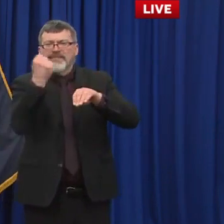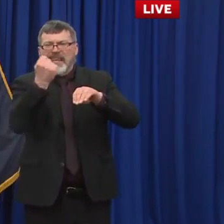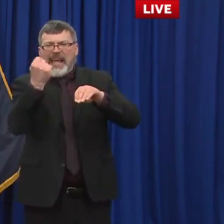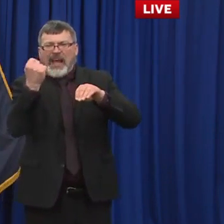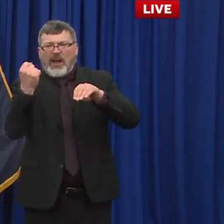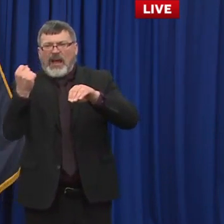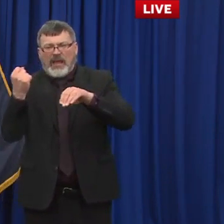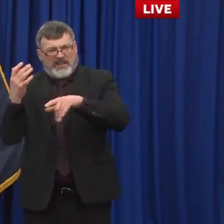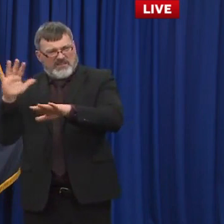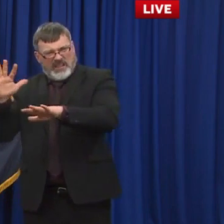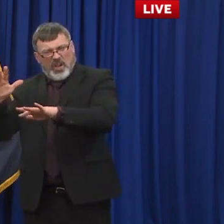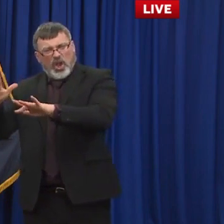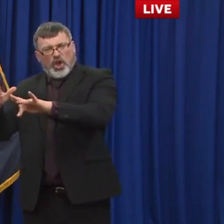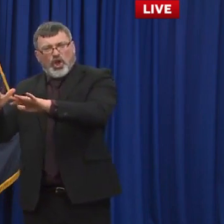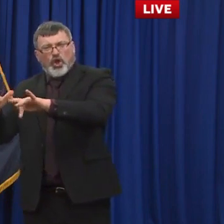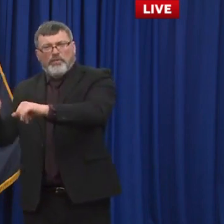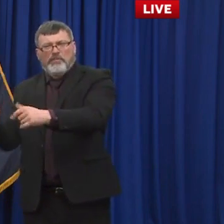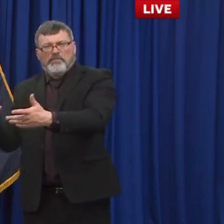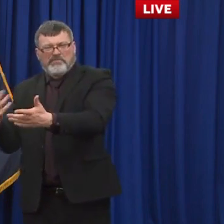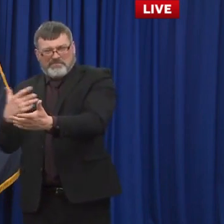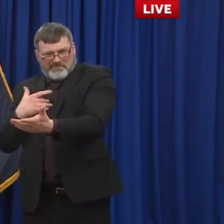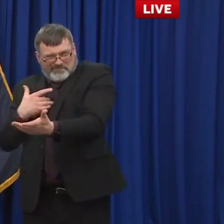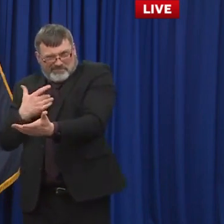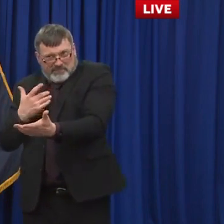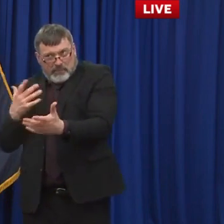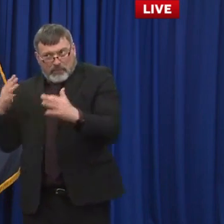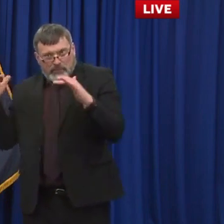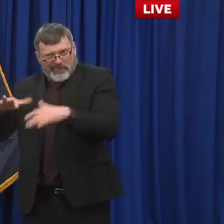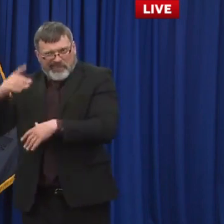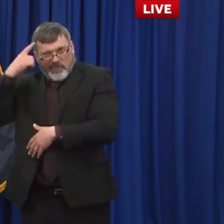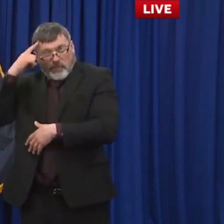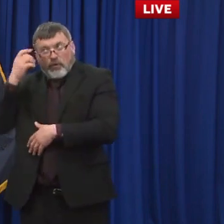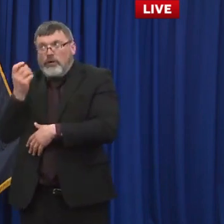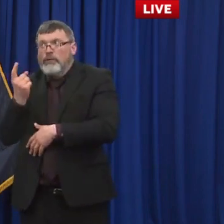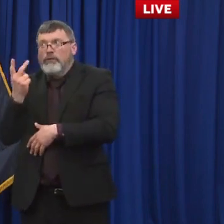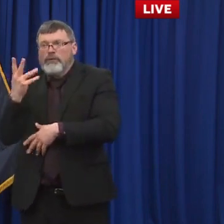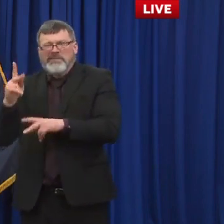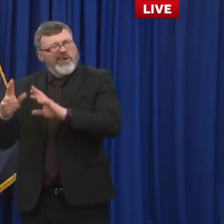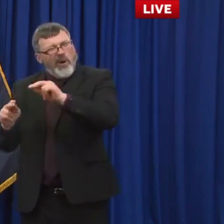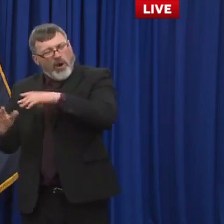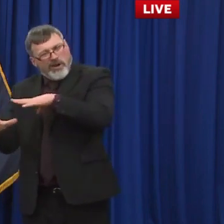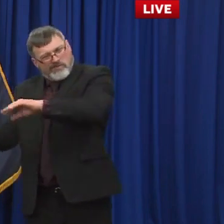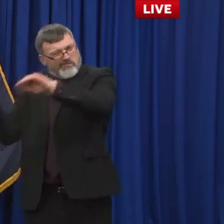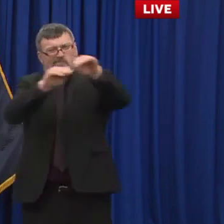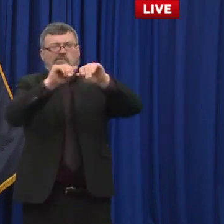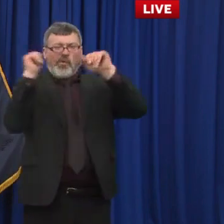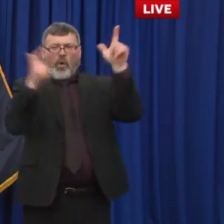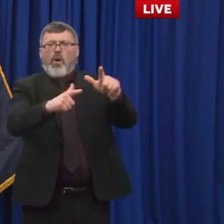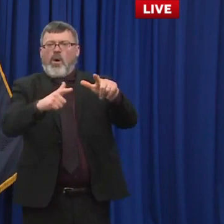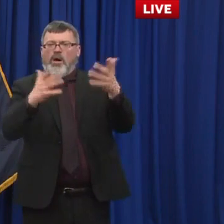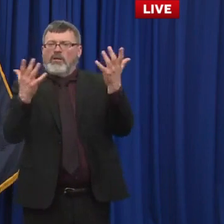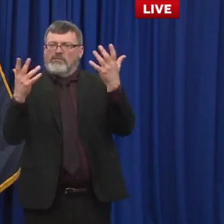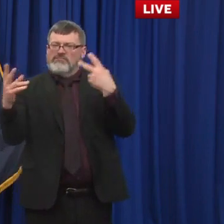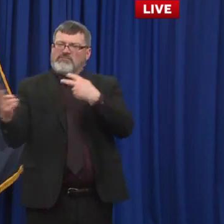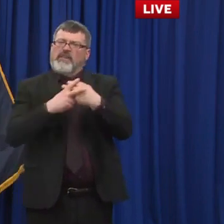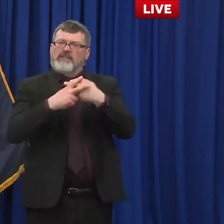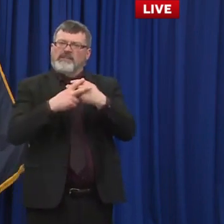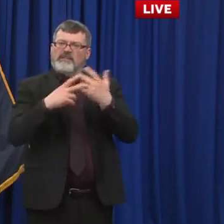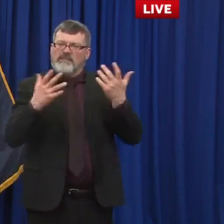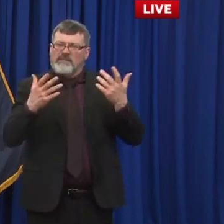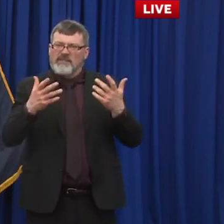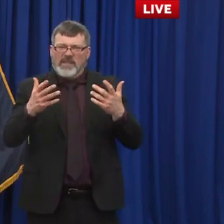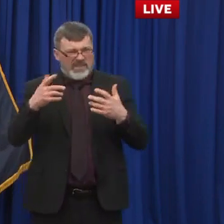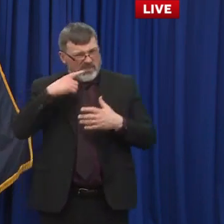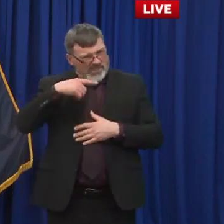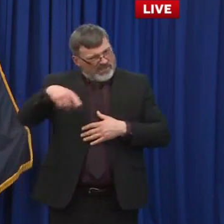I think it's an awesome sign that people are kind of taking um you know their vaccination in their own hands so to say and we can just be a lot more efficient with it.